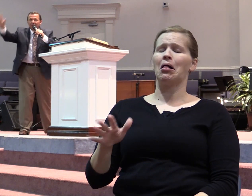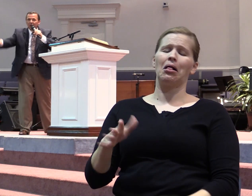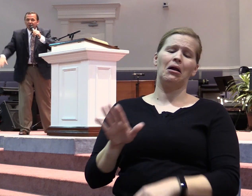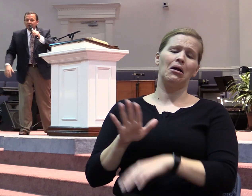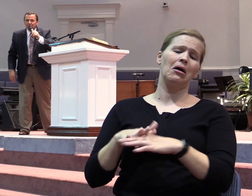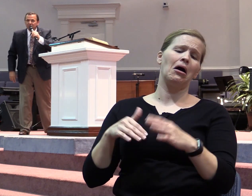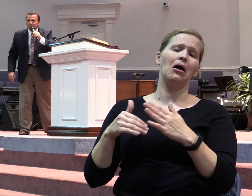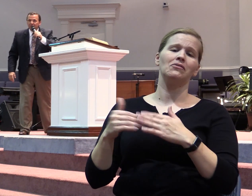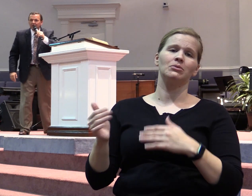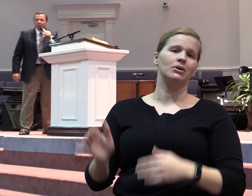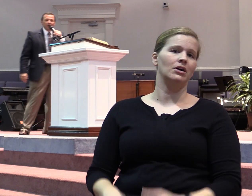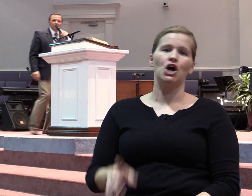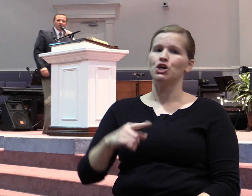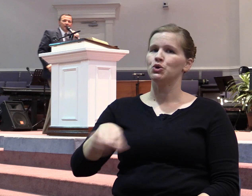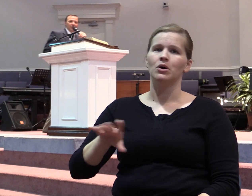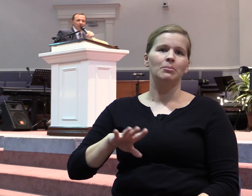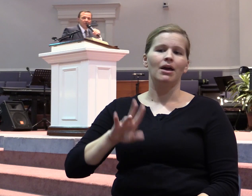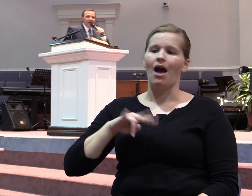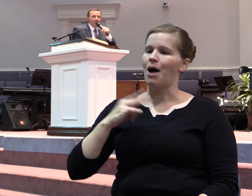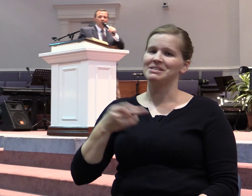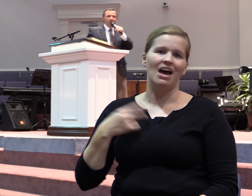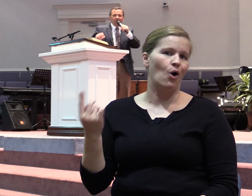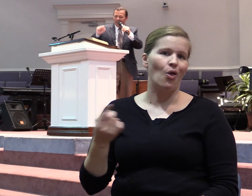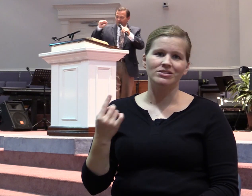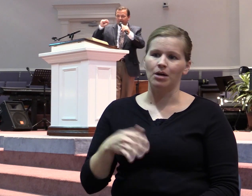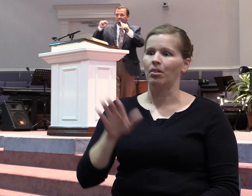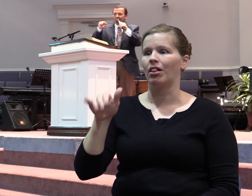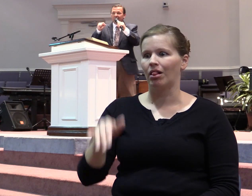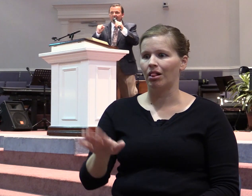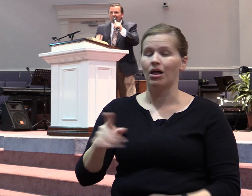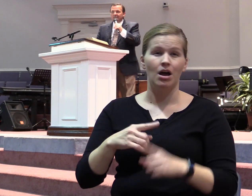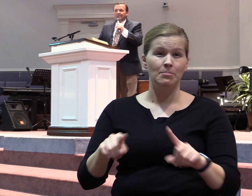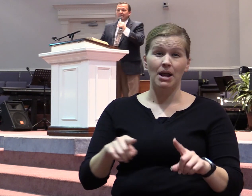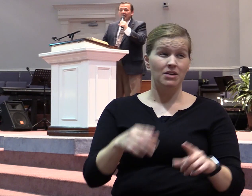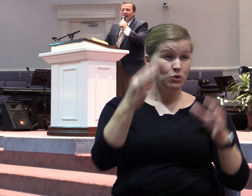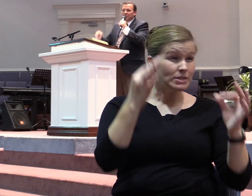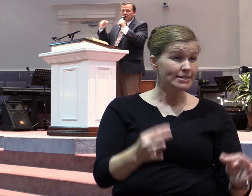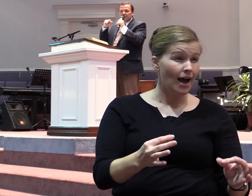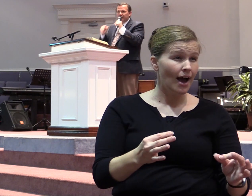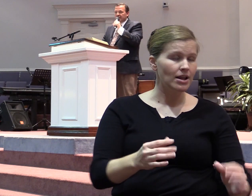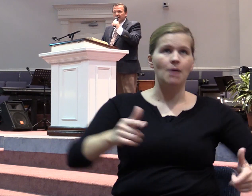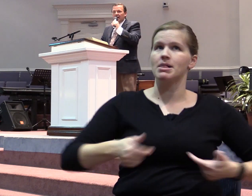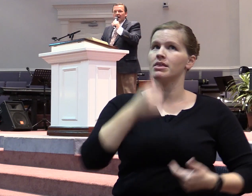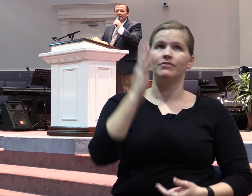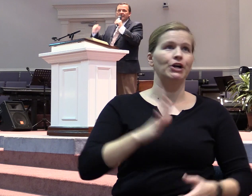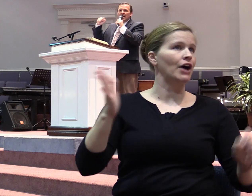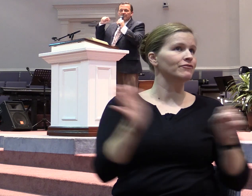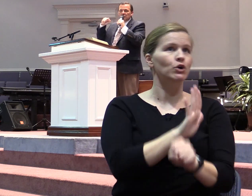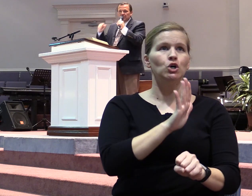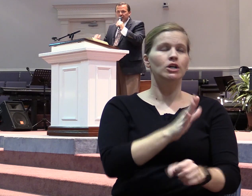of all men most miserable. But if you just make up your mind, I'm going to live for God with everything I've got. I'm going to submit to God. I'm going to submit